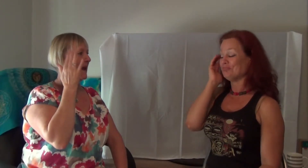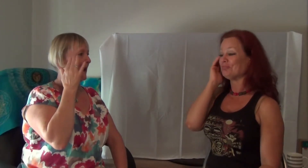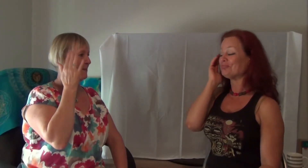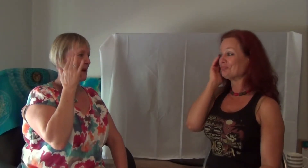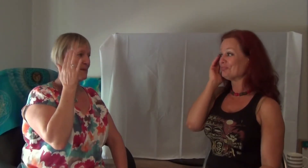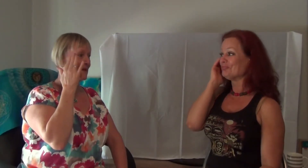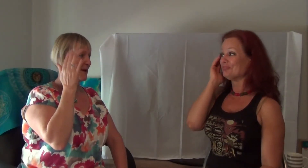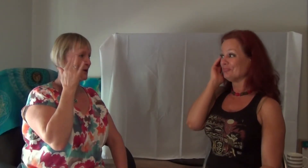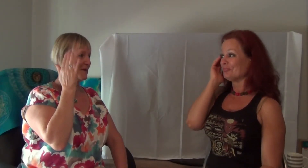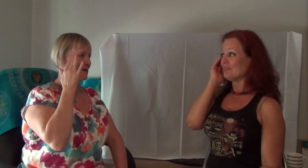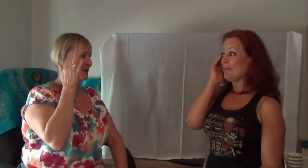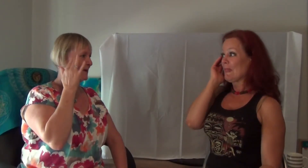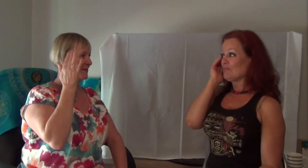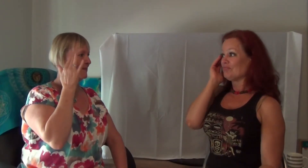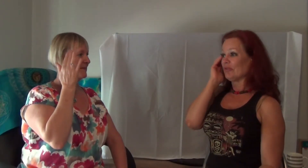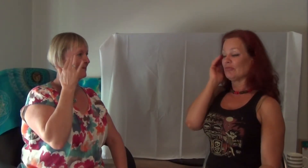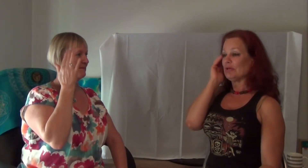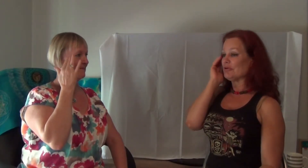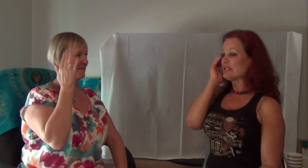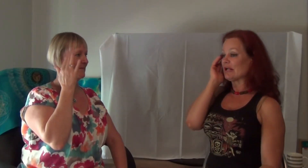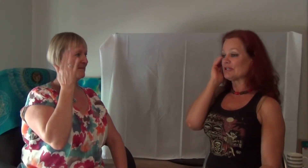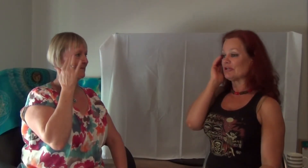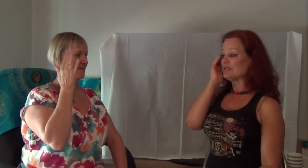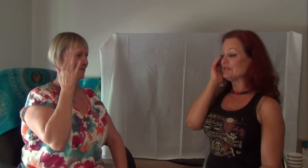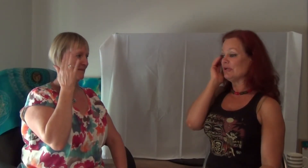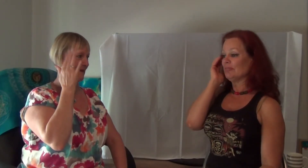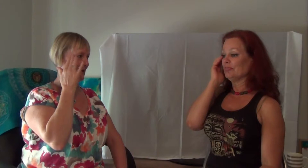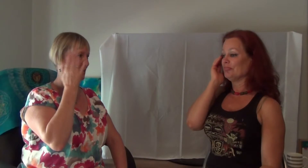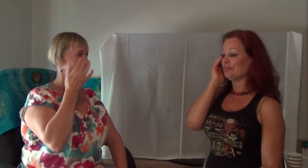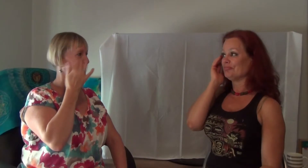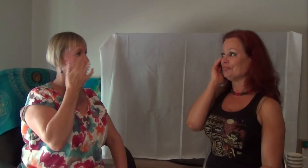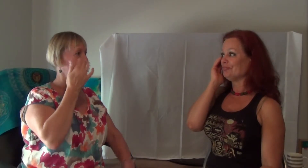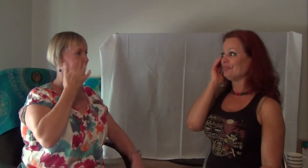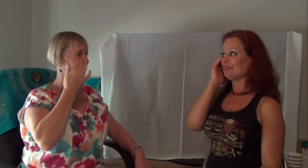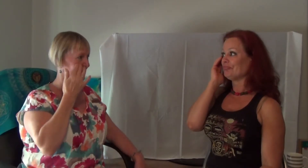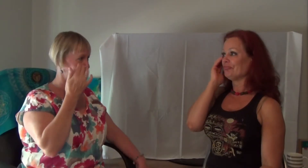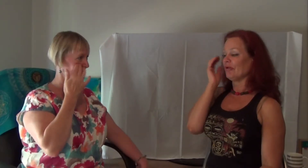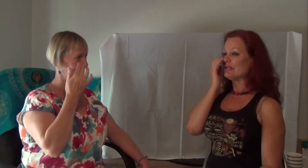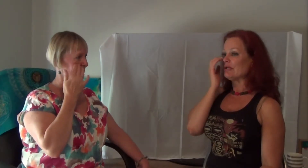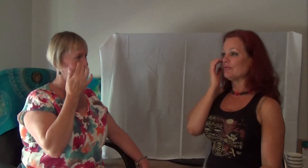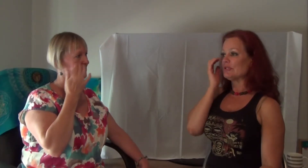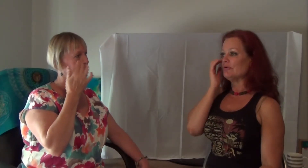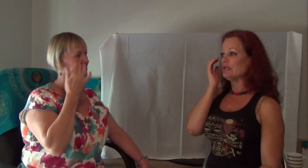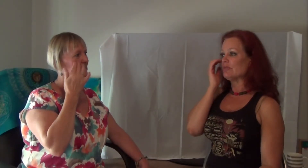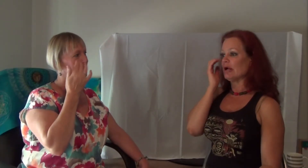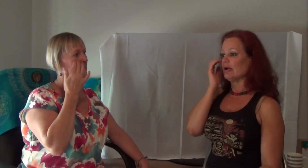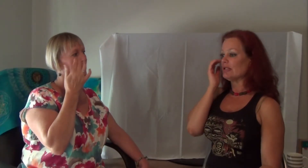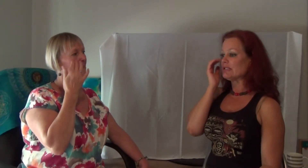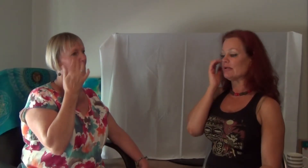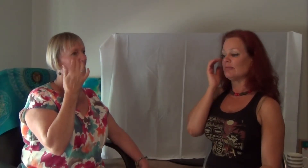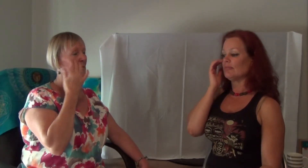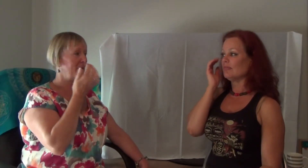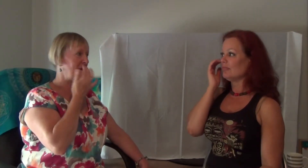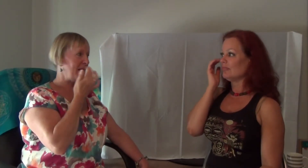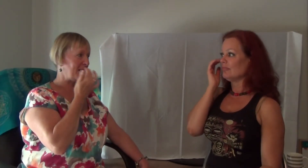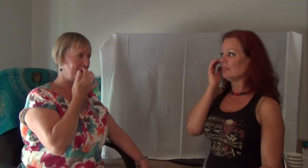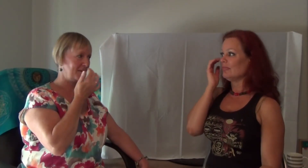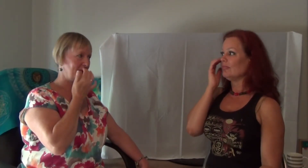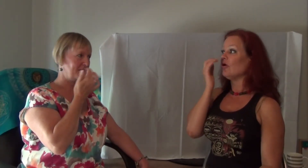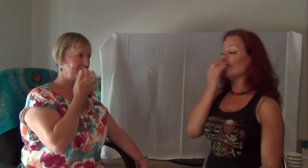And people said I should have sued him and people said I should have sued him. I should have sued his parents. I should have sued his parents. All their anger. All